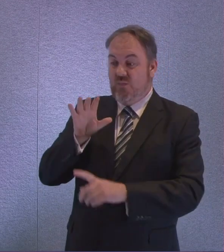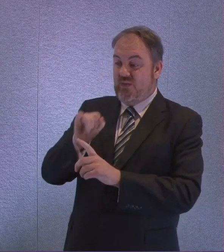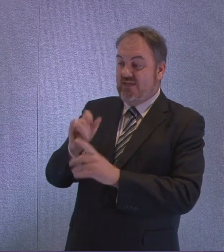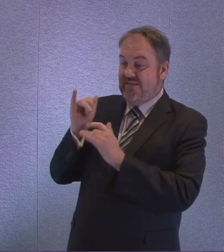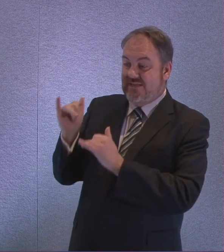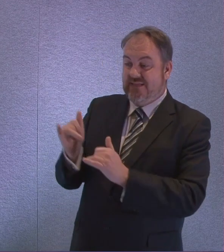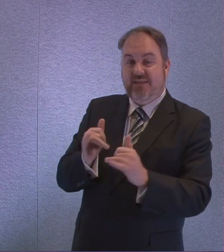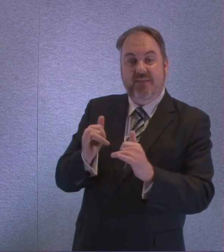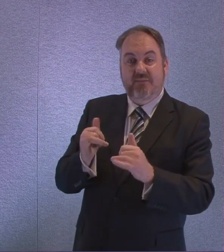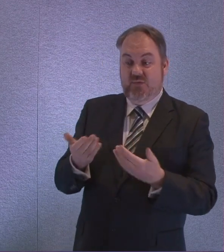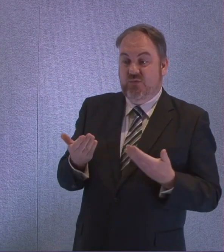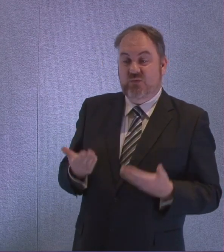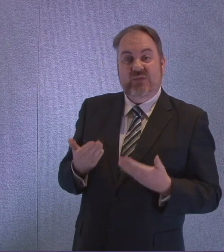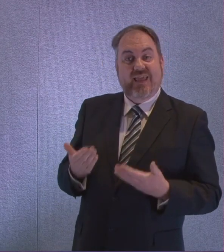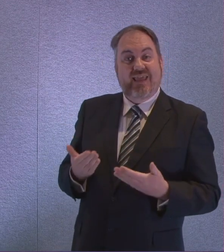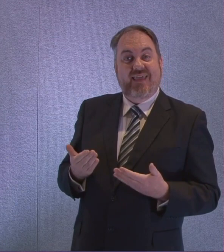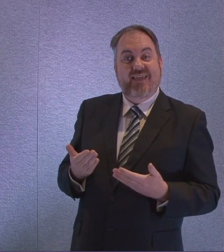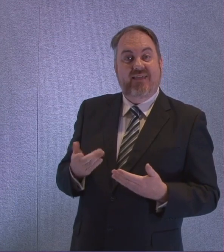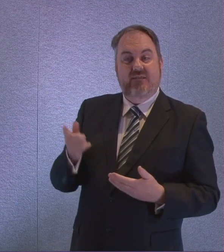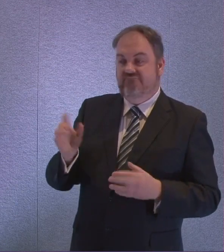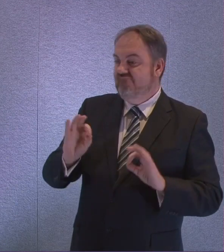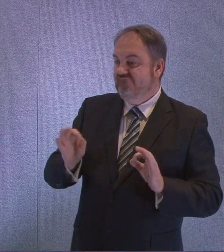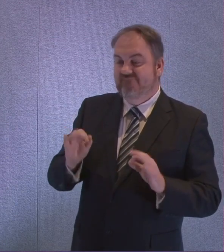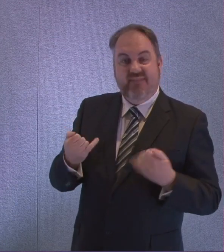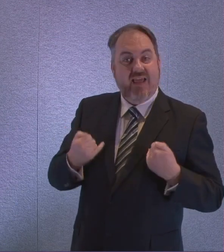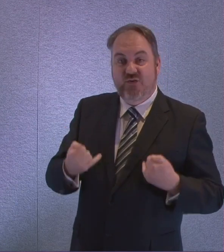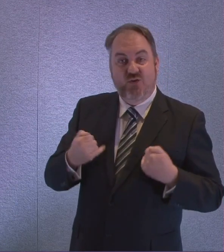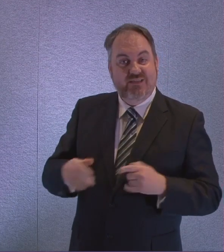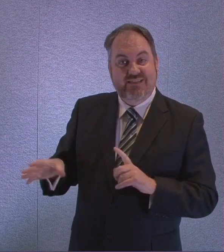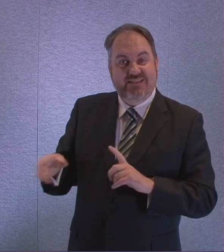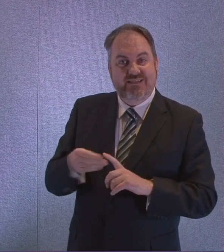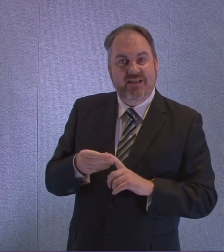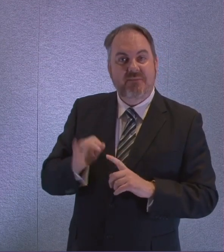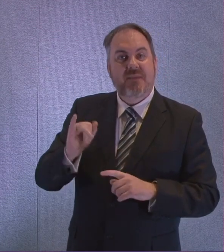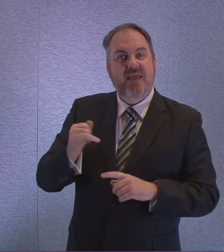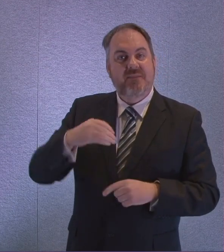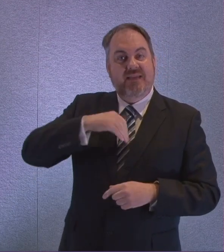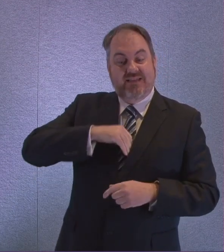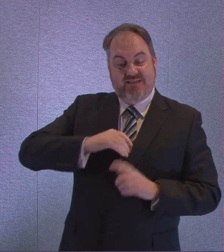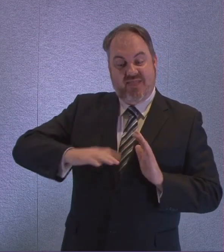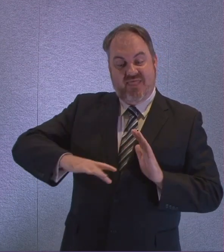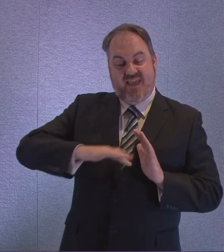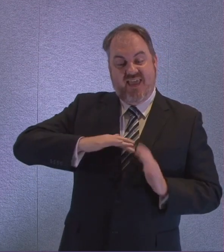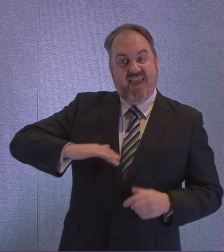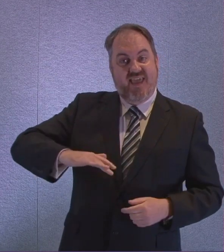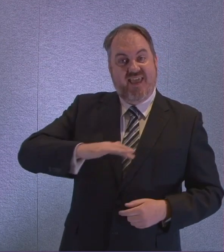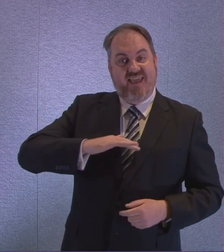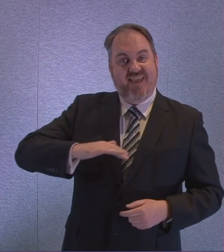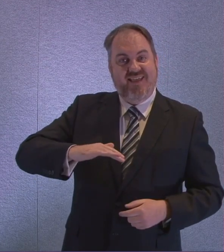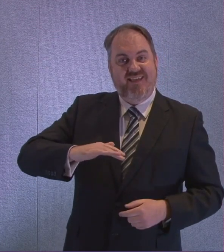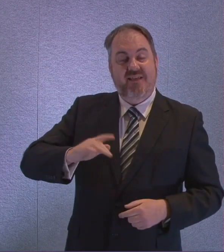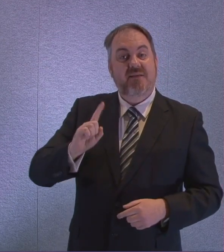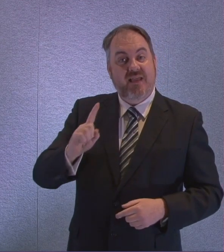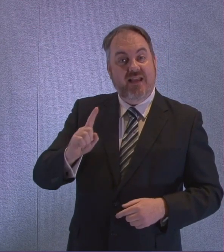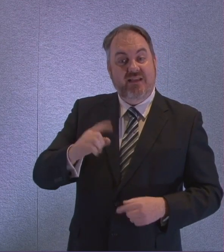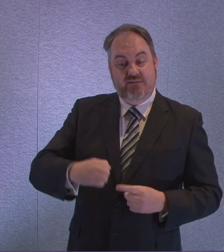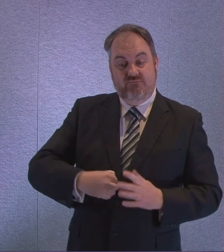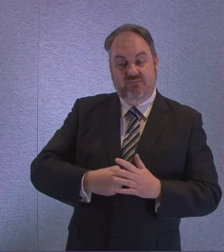negative one day, they may be in the incubation period. They may be positive or they may show up positive the next day. So it's an